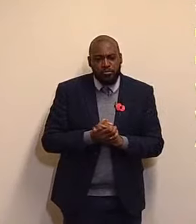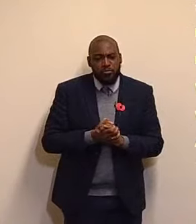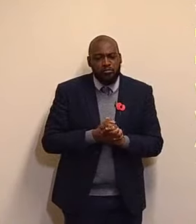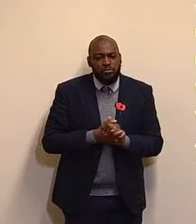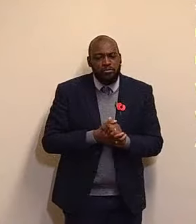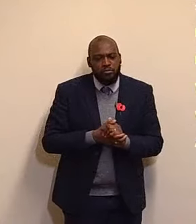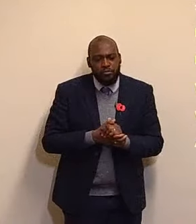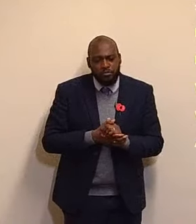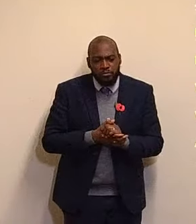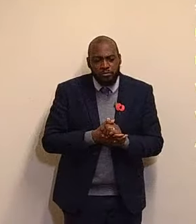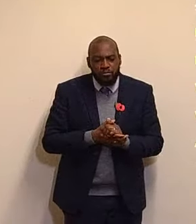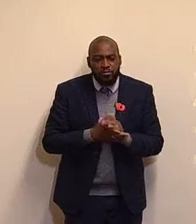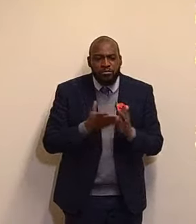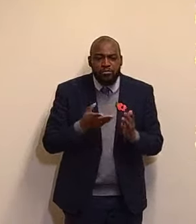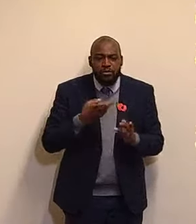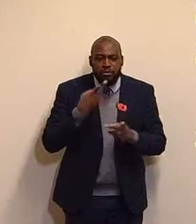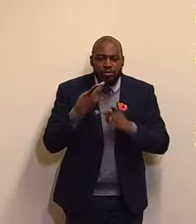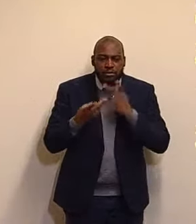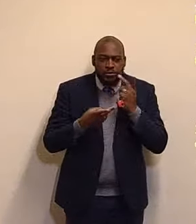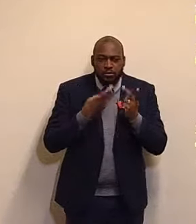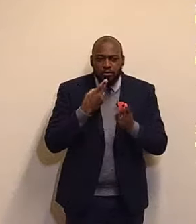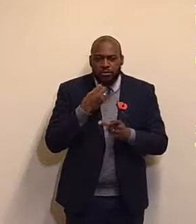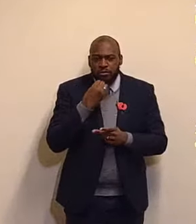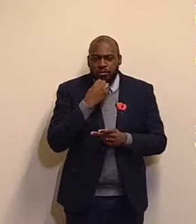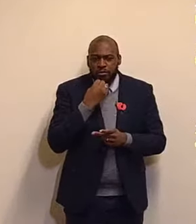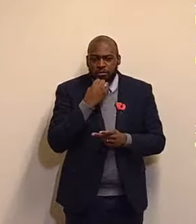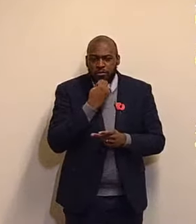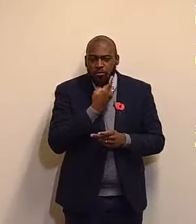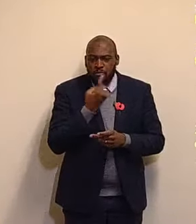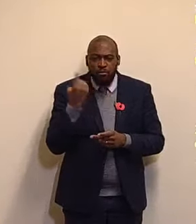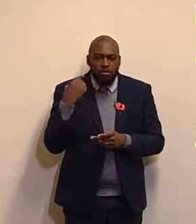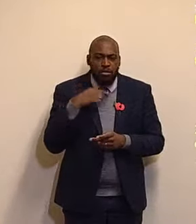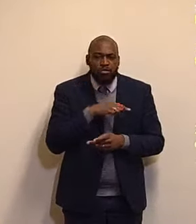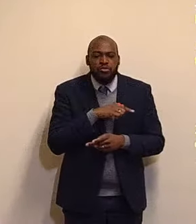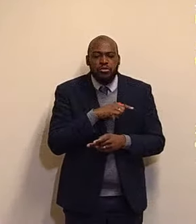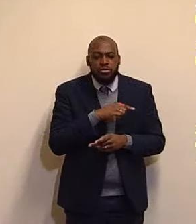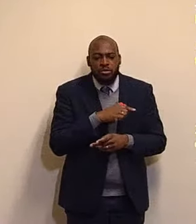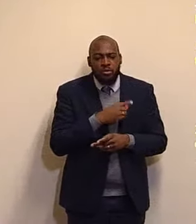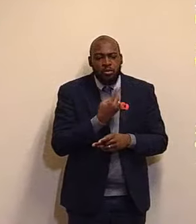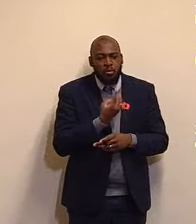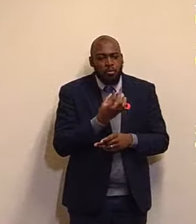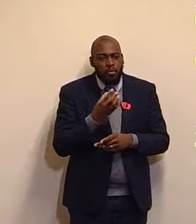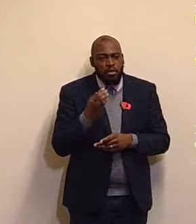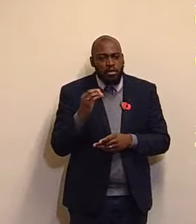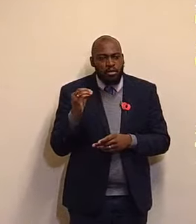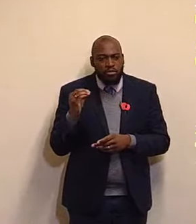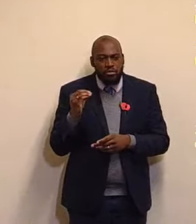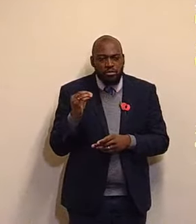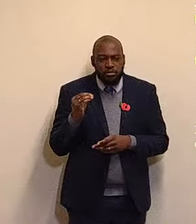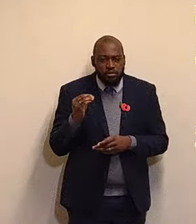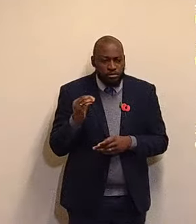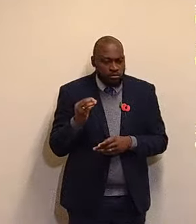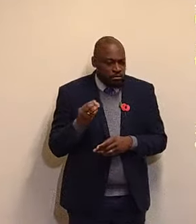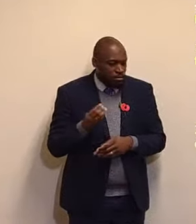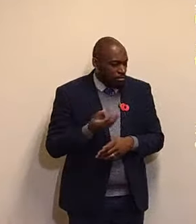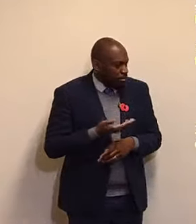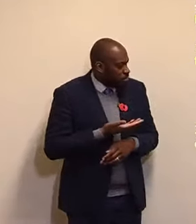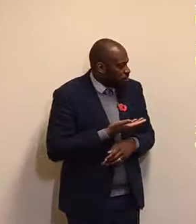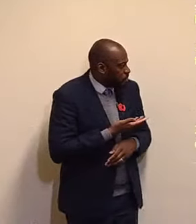Let's see. Hymn number 100. Hymn number 100. We forward you all of us, also through,